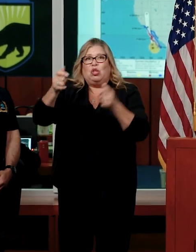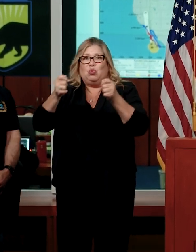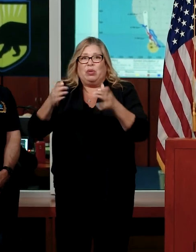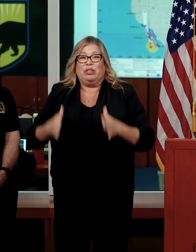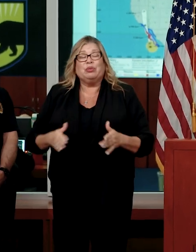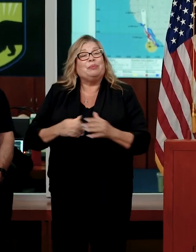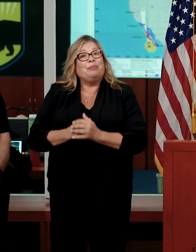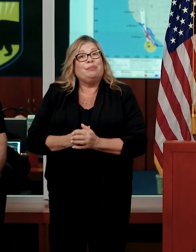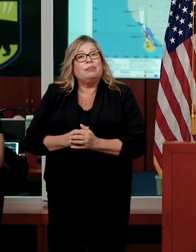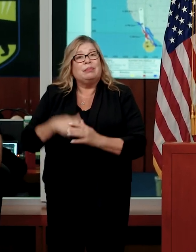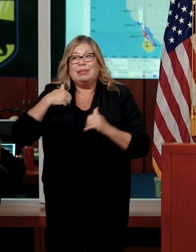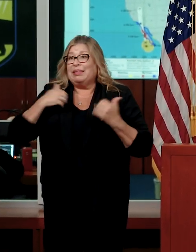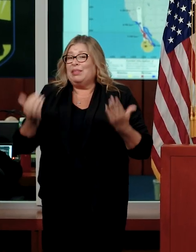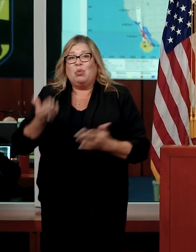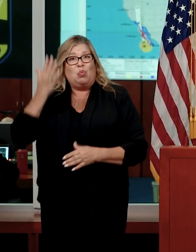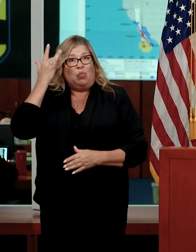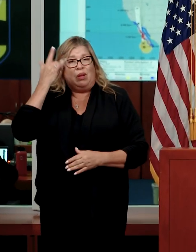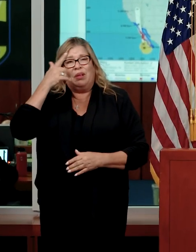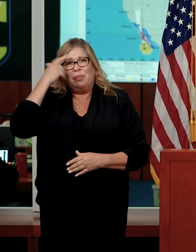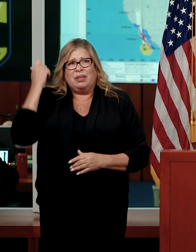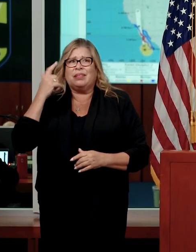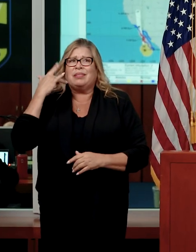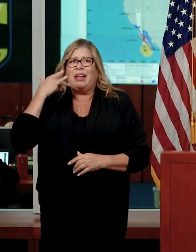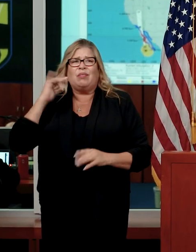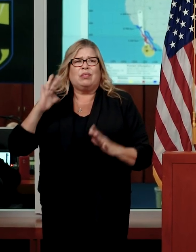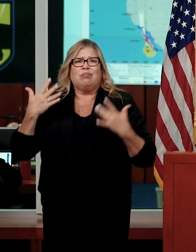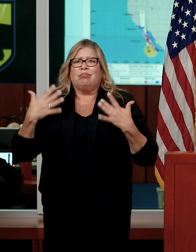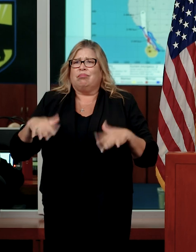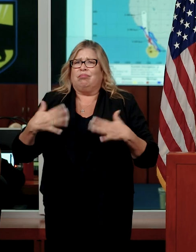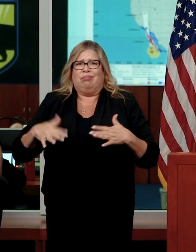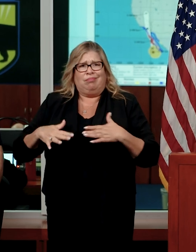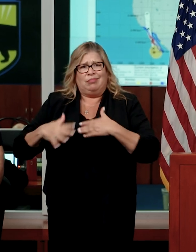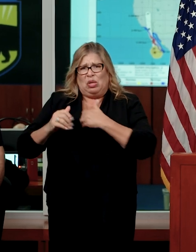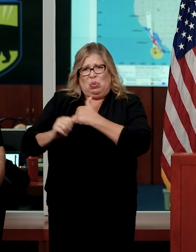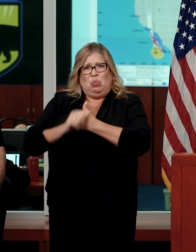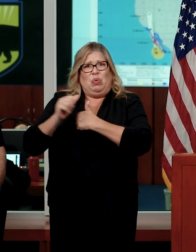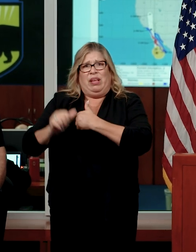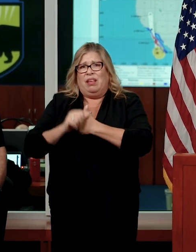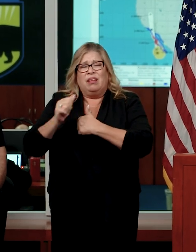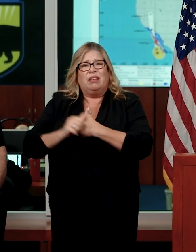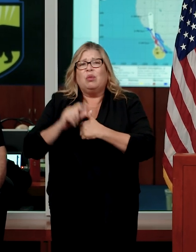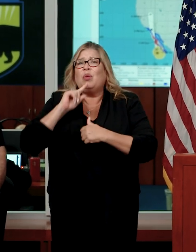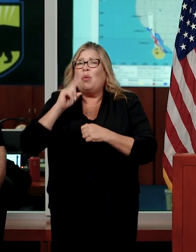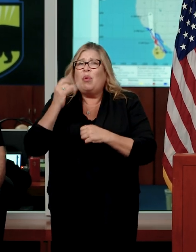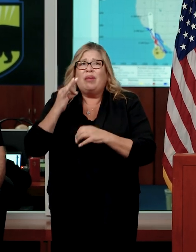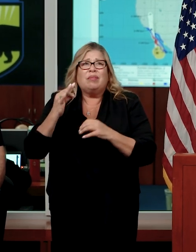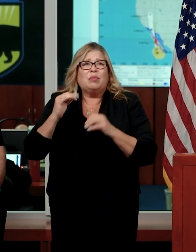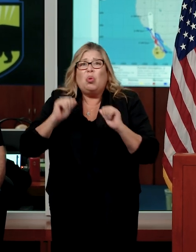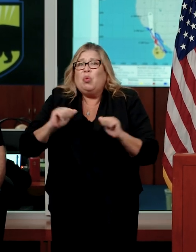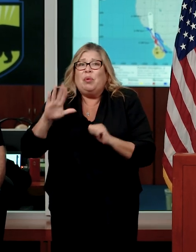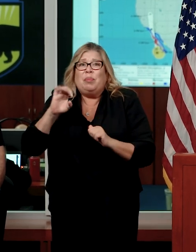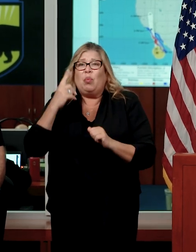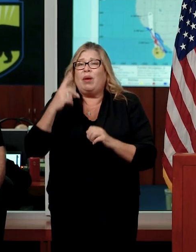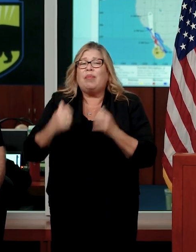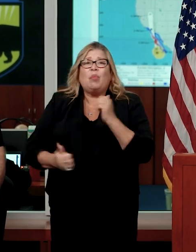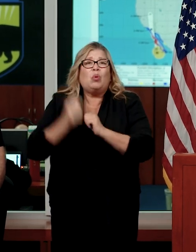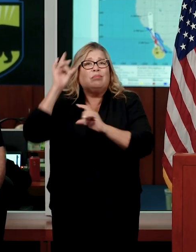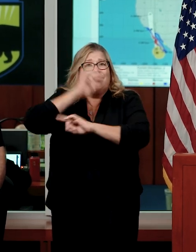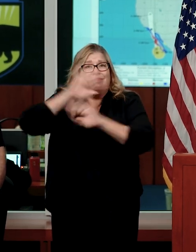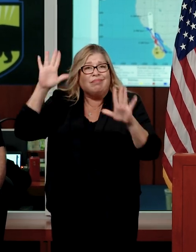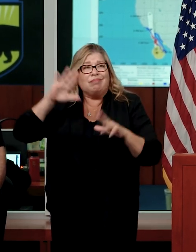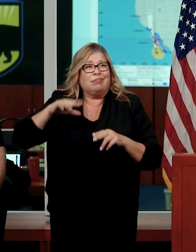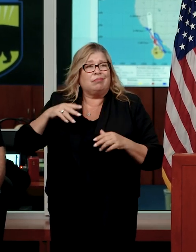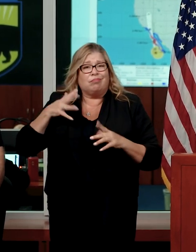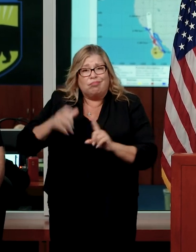California is threatened by what could be one of the most devastating storms that we've had hit California in